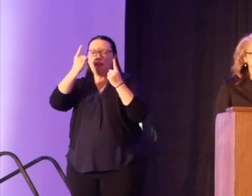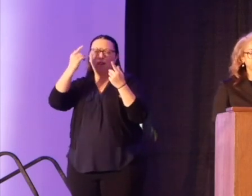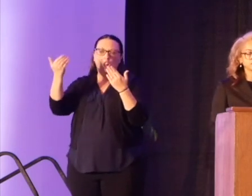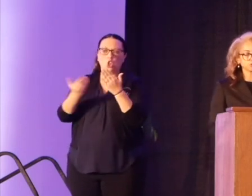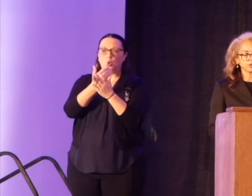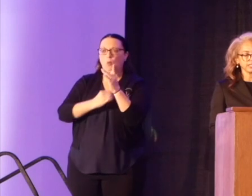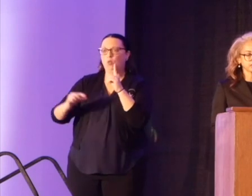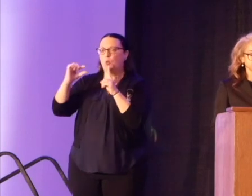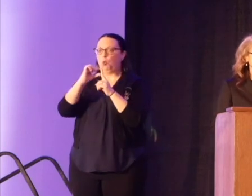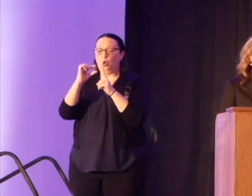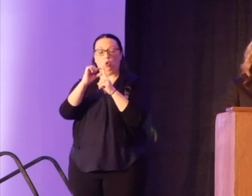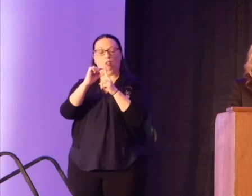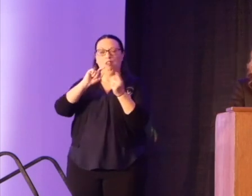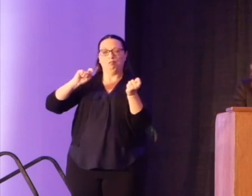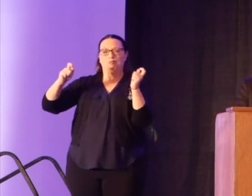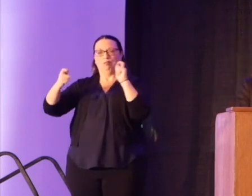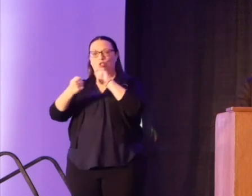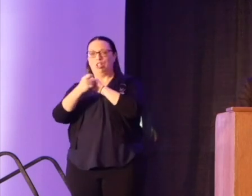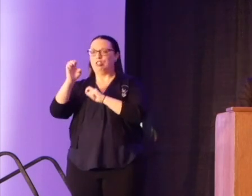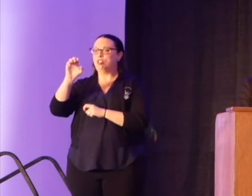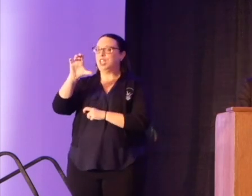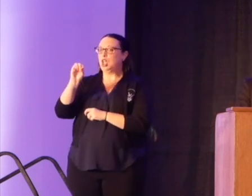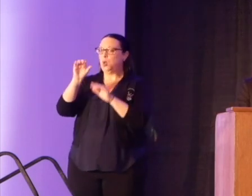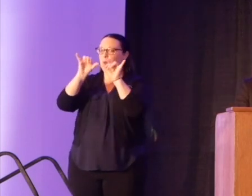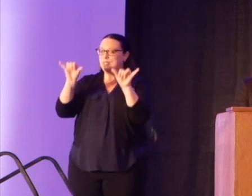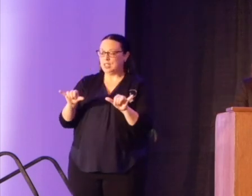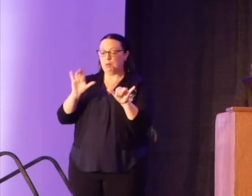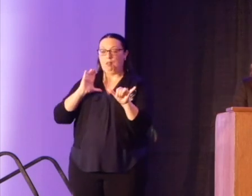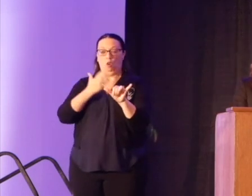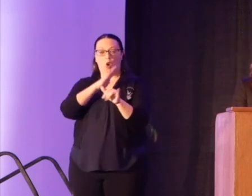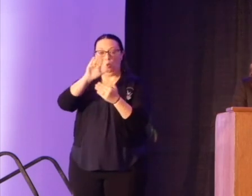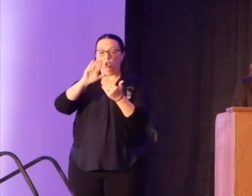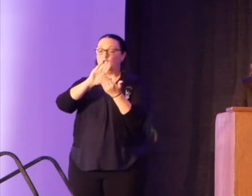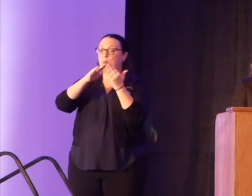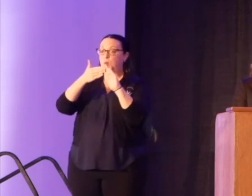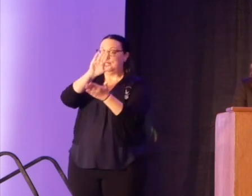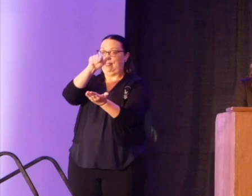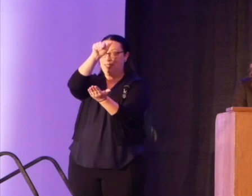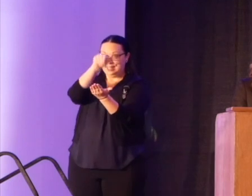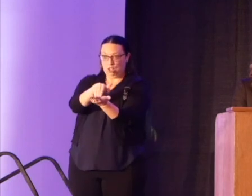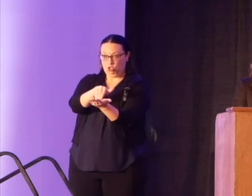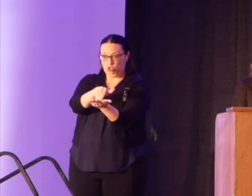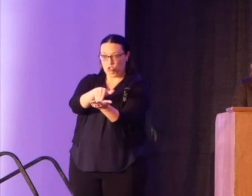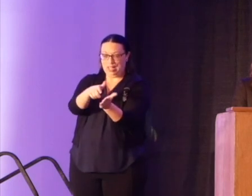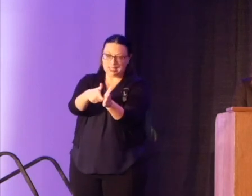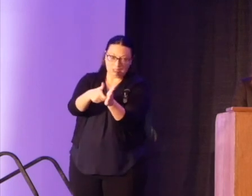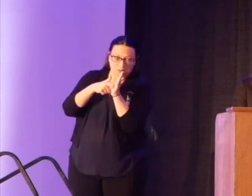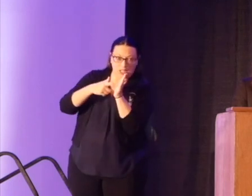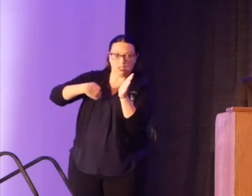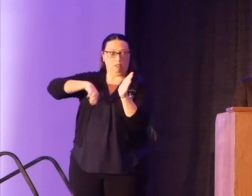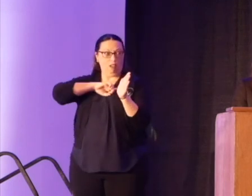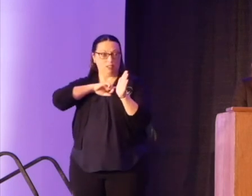A revelatory ecosystem that places our communities at the very center and demands of us, the